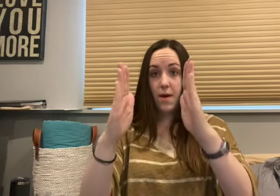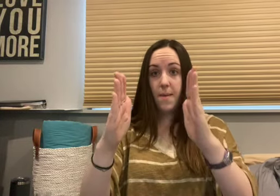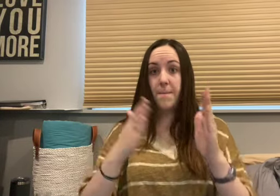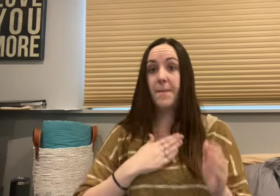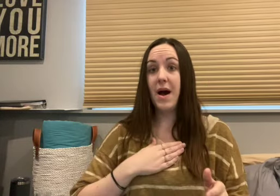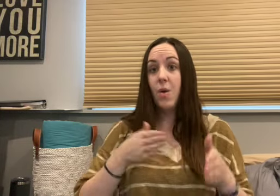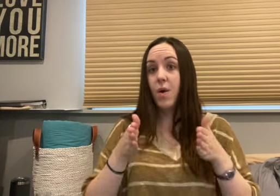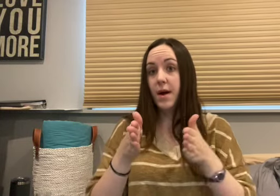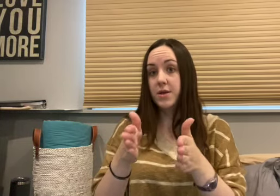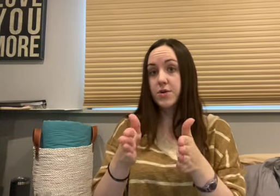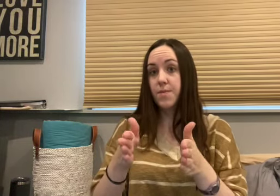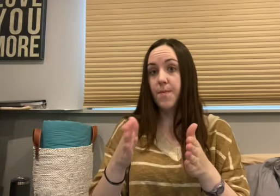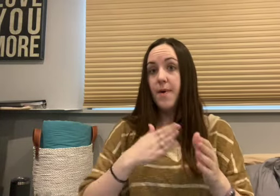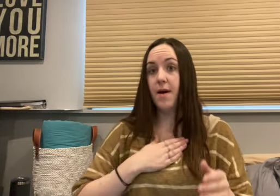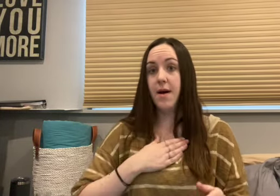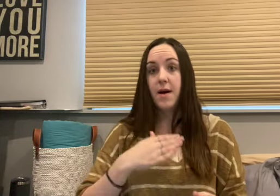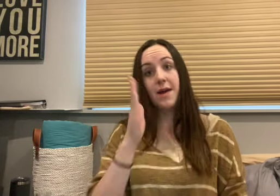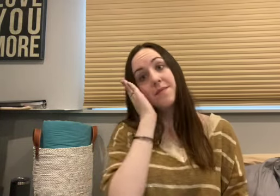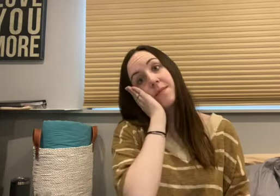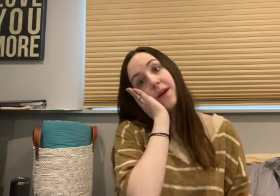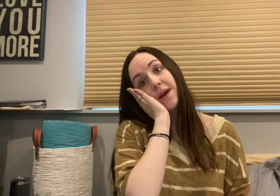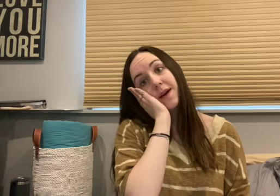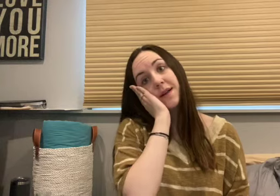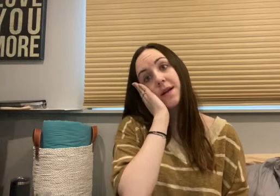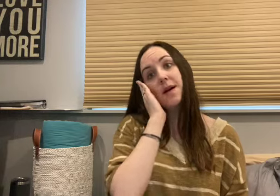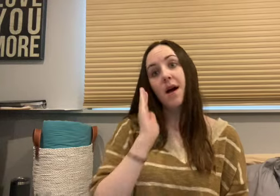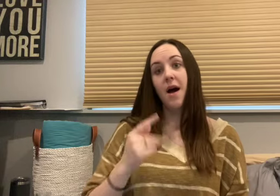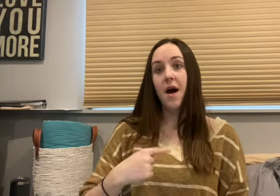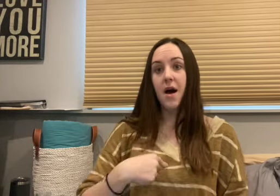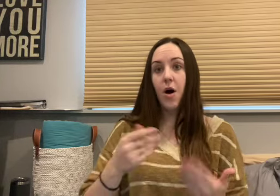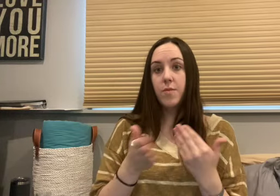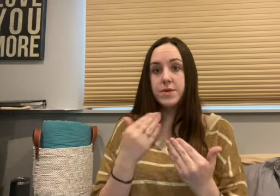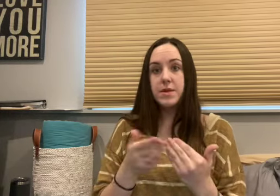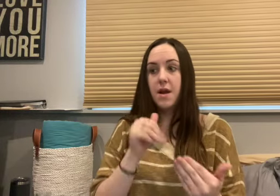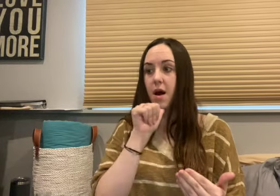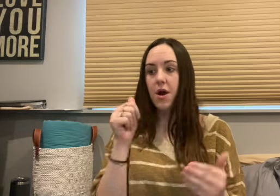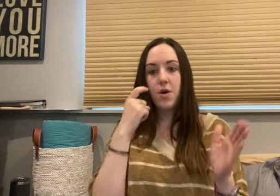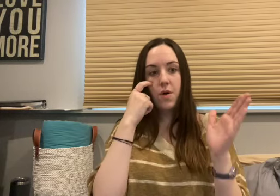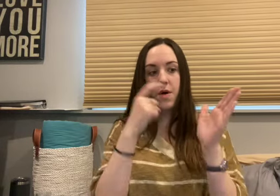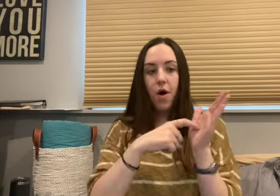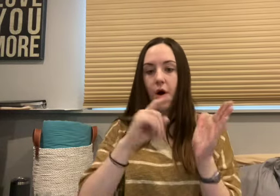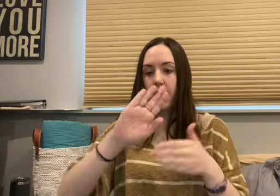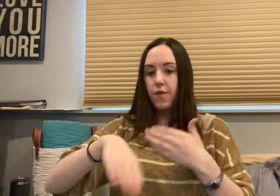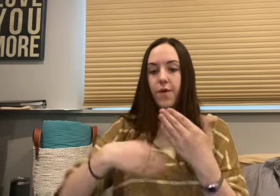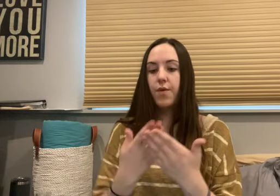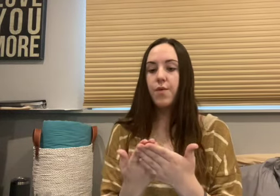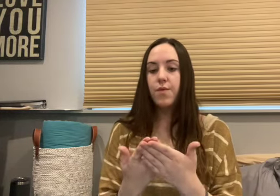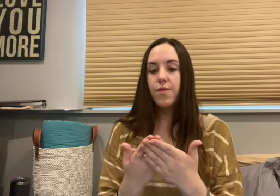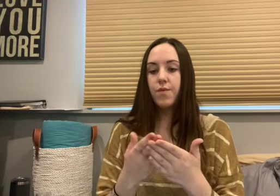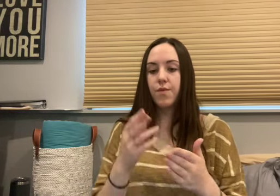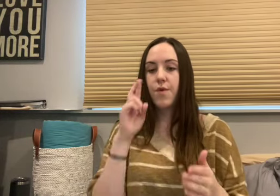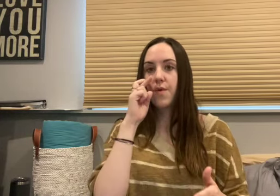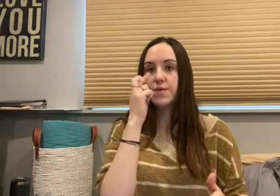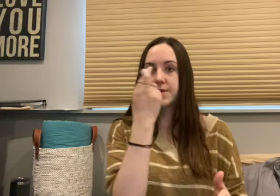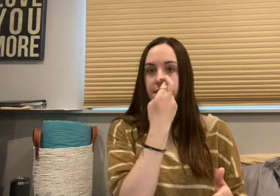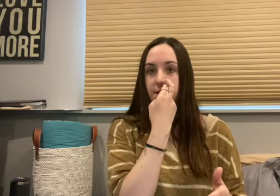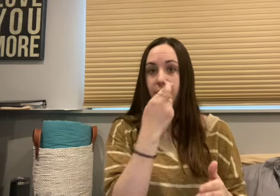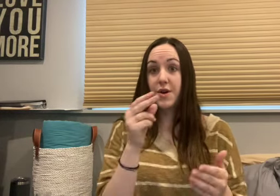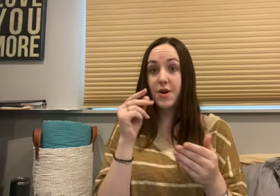on my way to my loving bed I almost didn't notice all the roses and the note that